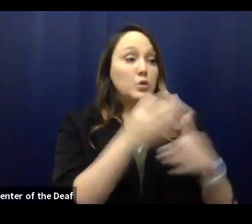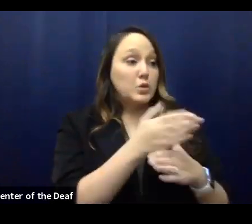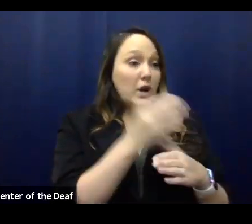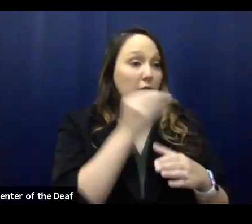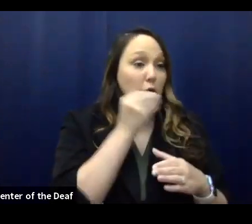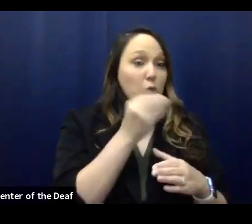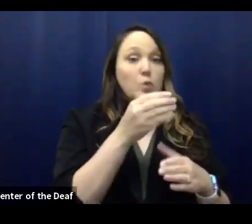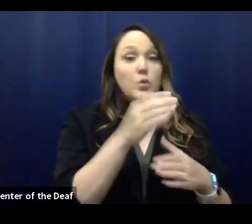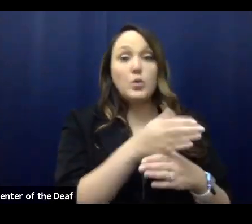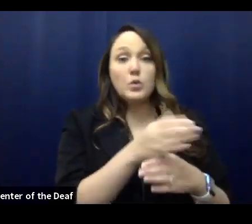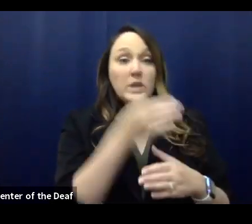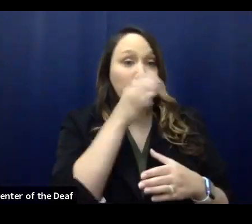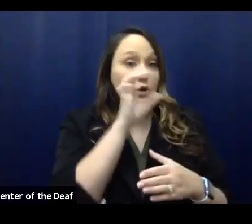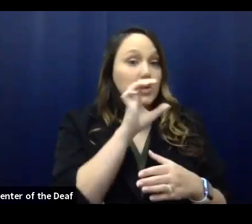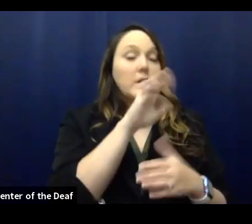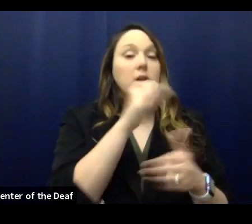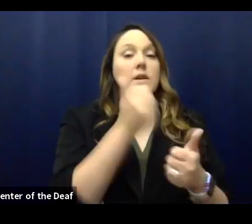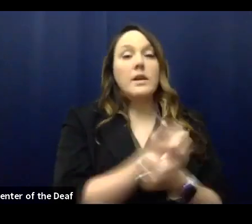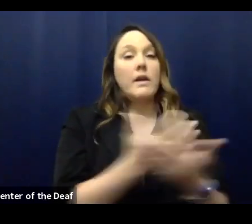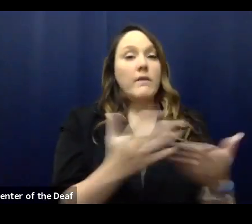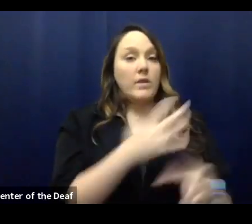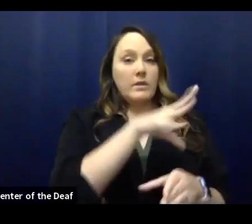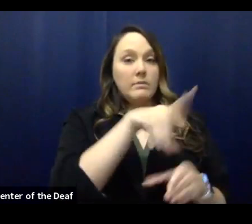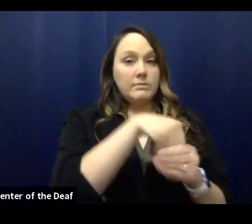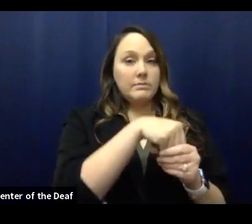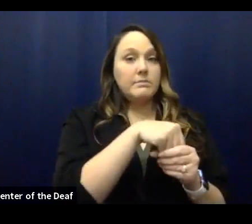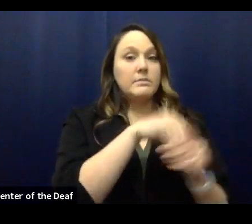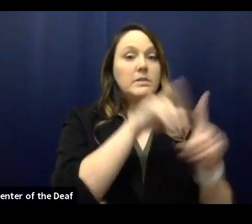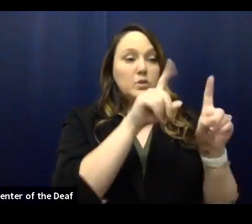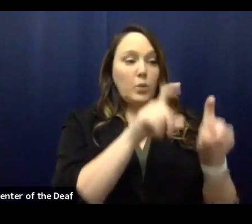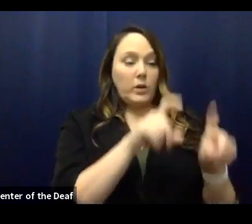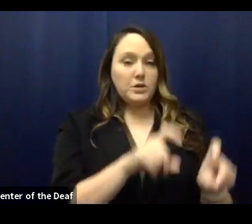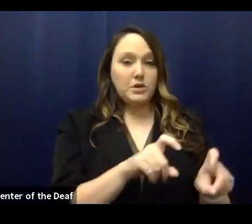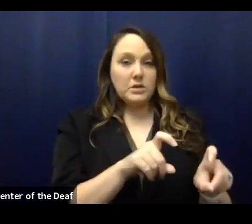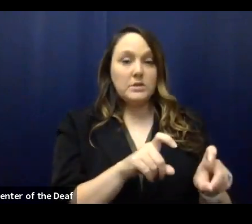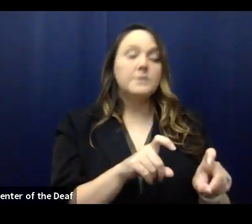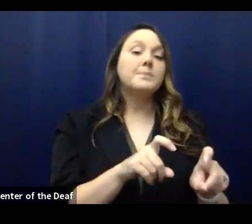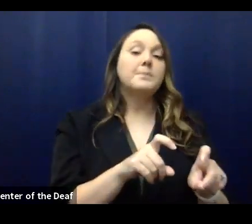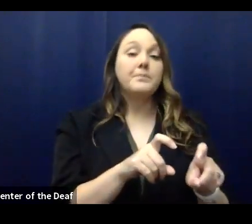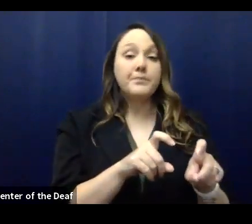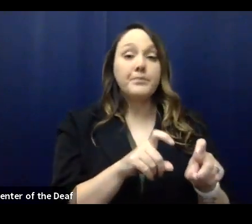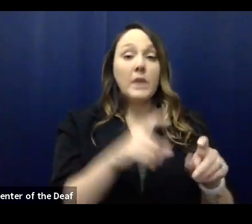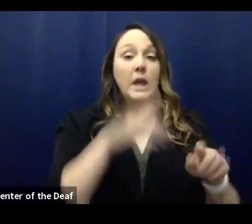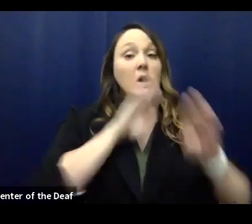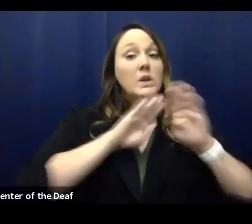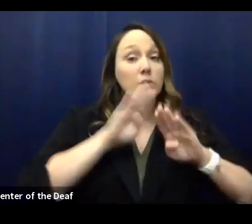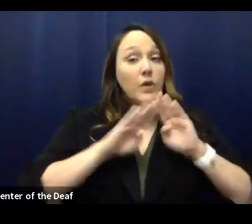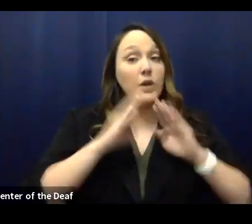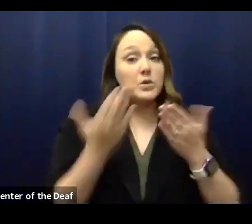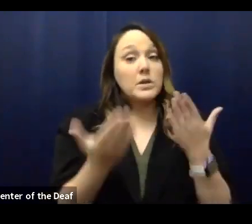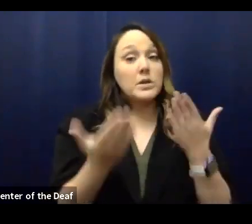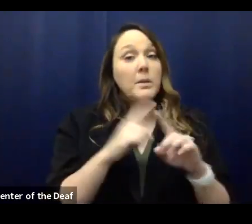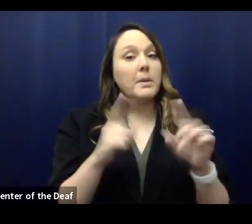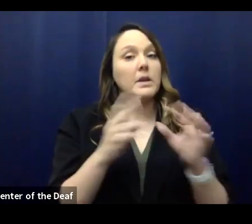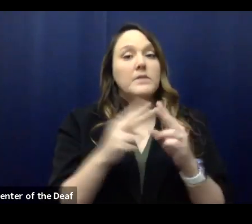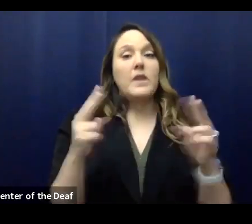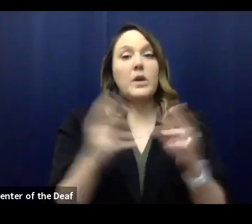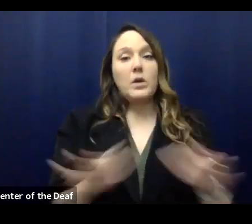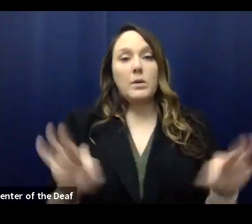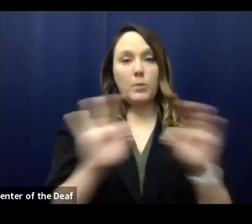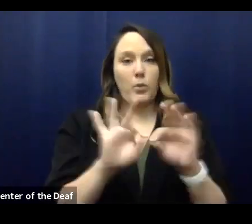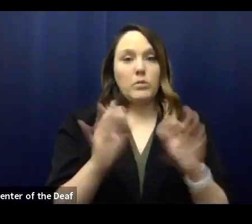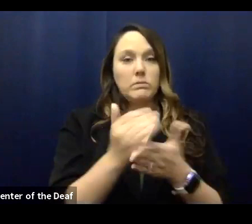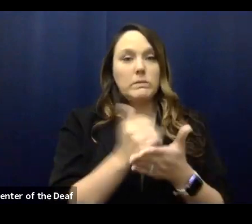you share a drink, all of those things. We're going to ask you all of those questions. And as frustrating as that might be, it's very important for us to have that